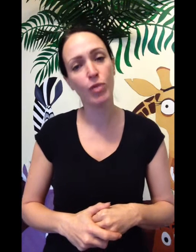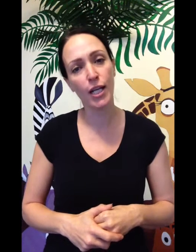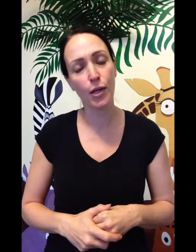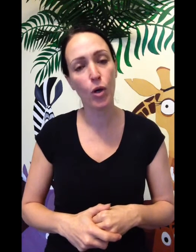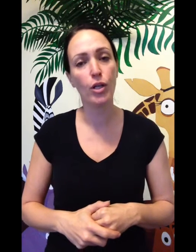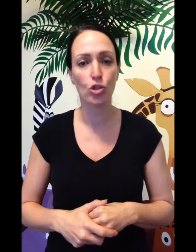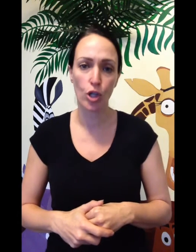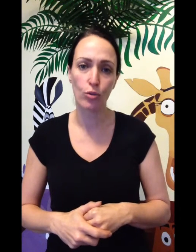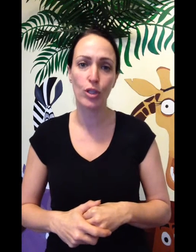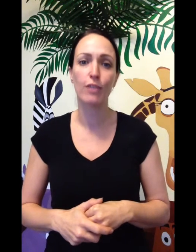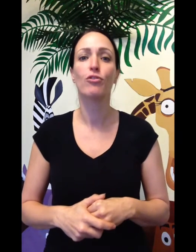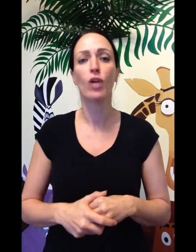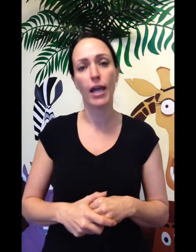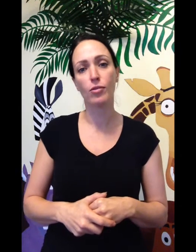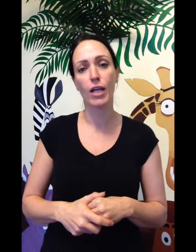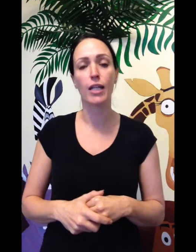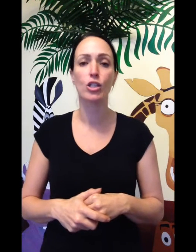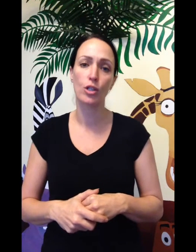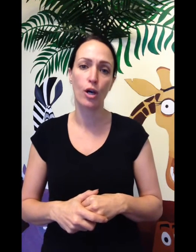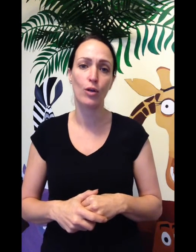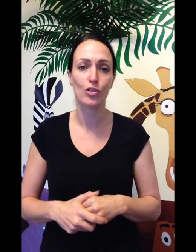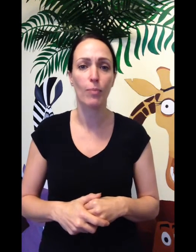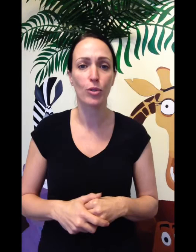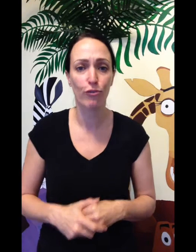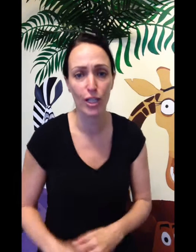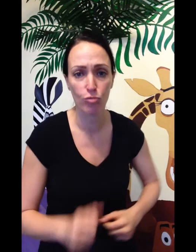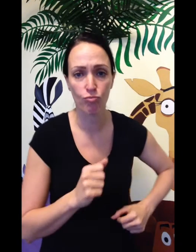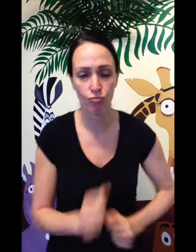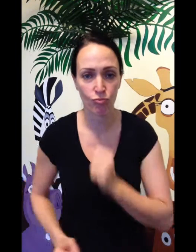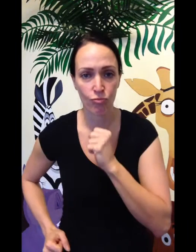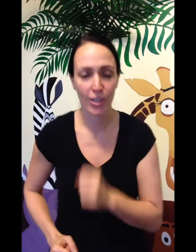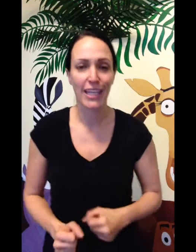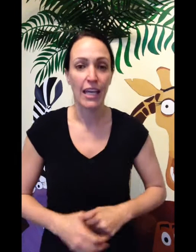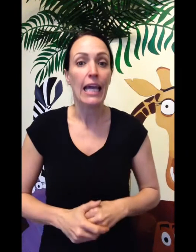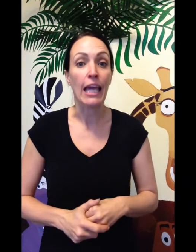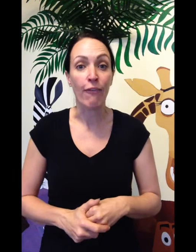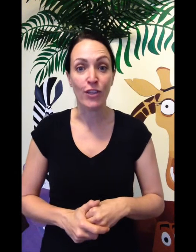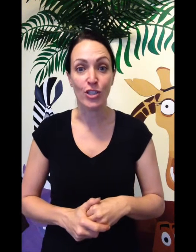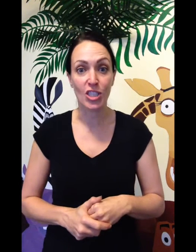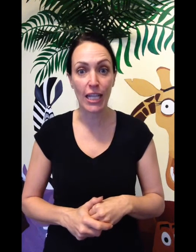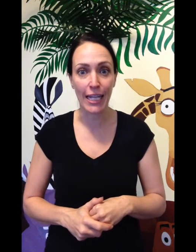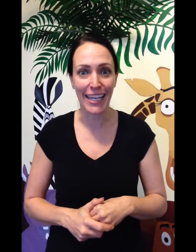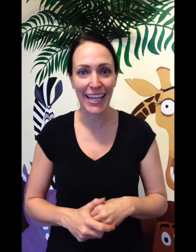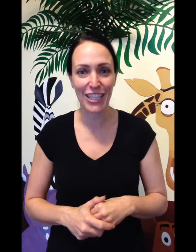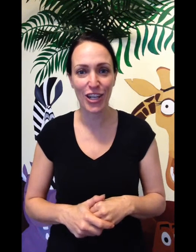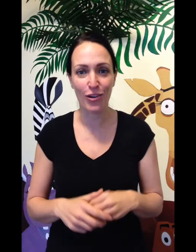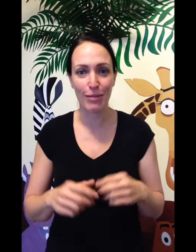really want to show it. If you're angry and you know it, stump your feet. If you're silly and you know it,